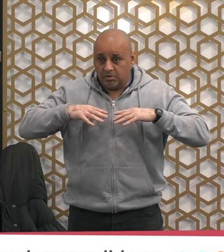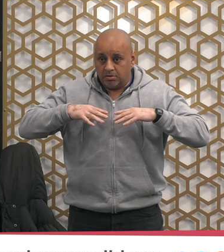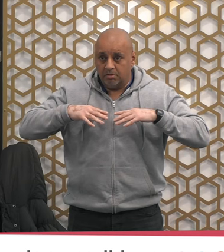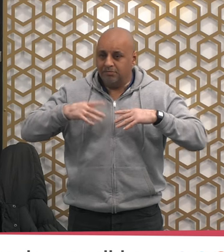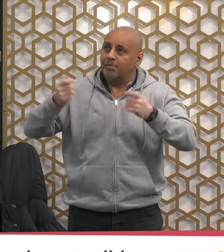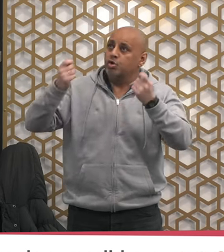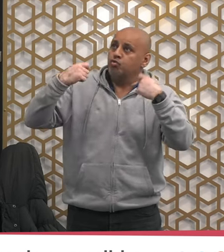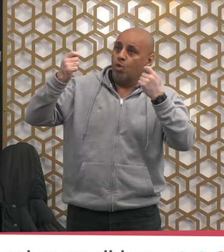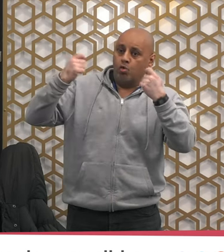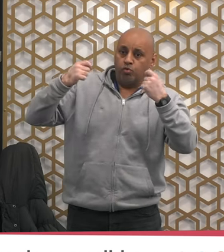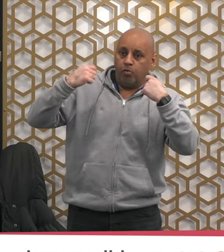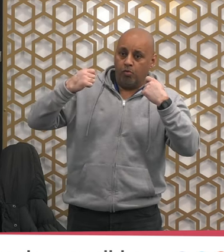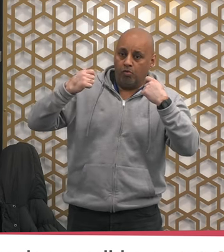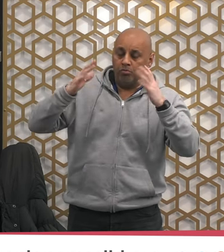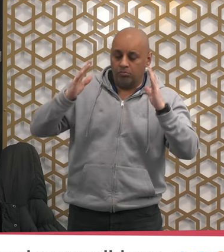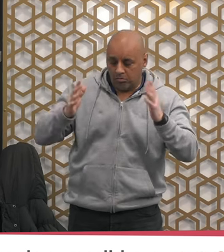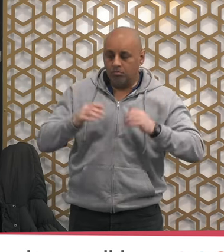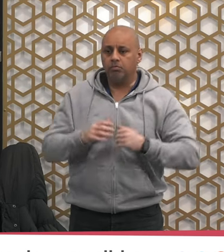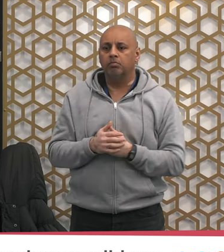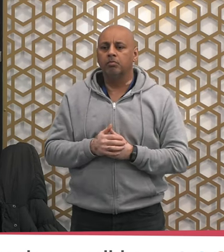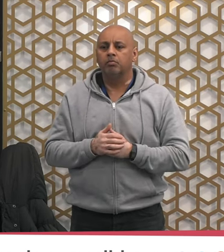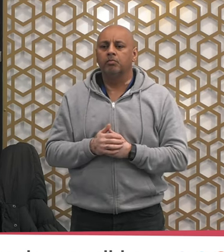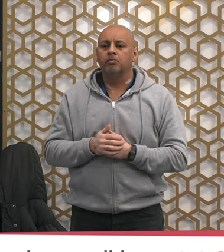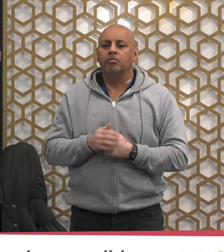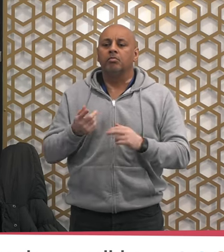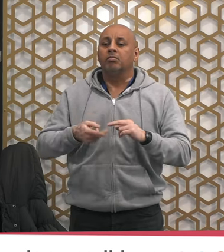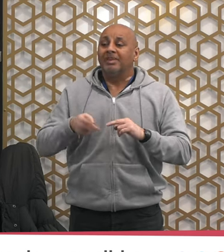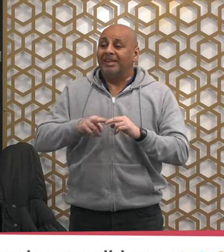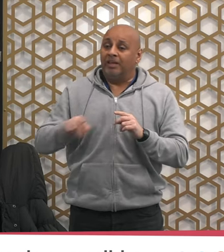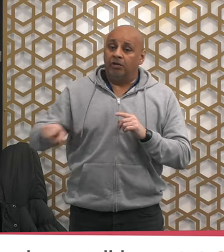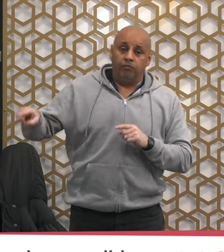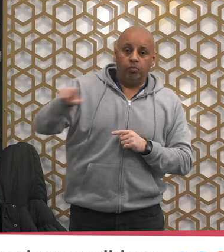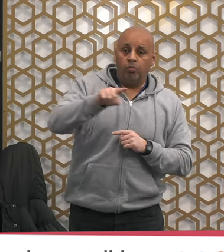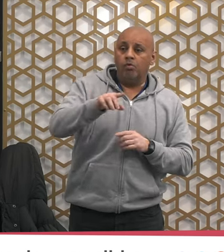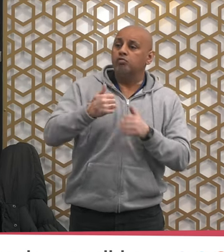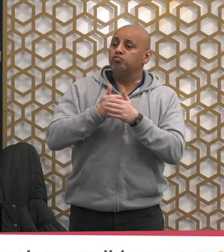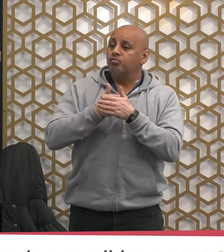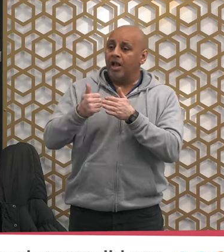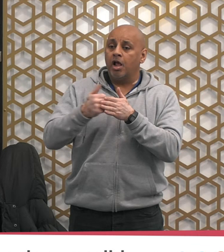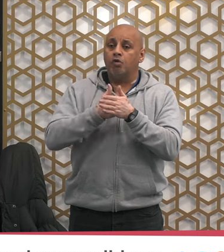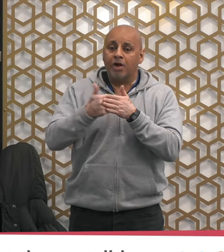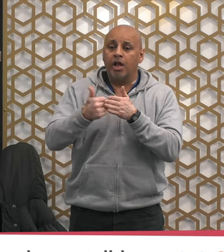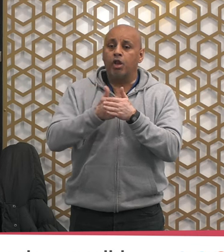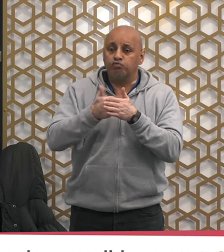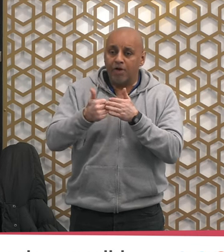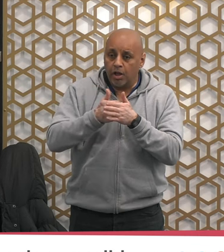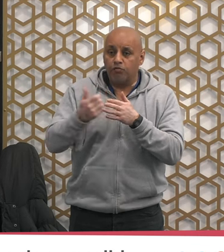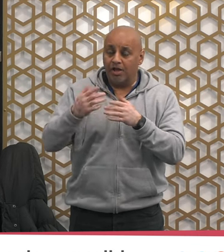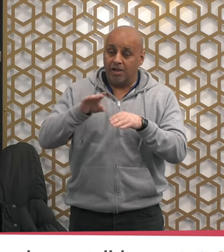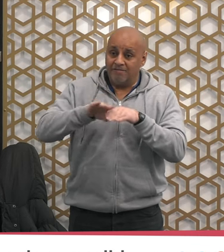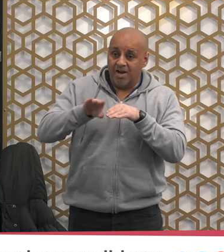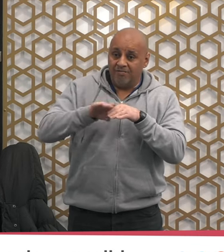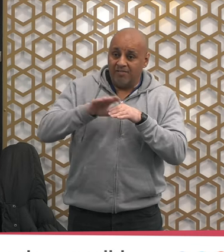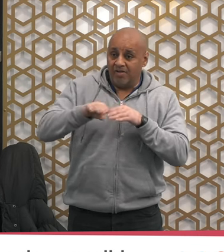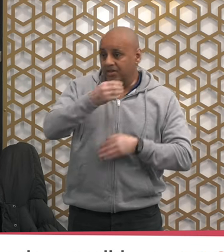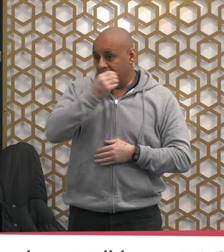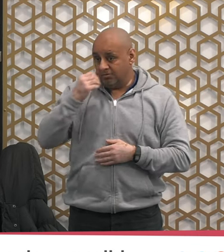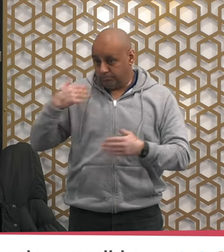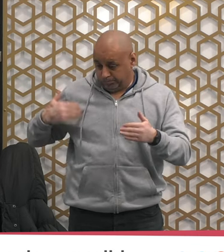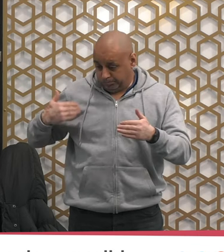Monday and Thursday then there is no harm for you to continue all the way up to the month up to the beginning and the start of the month of